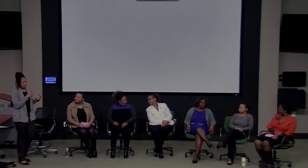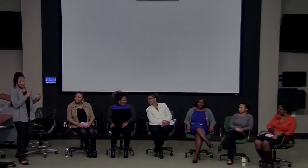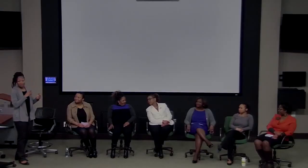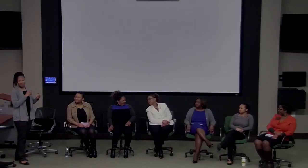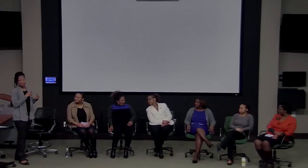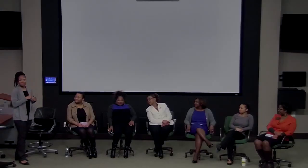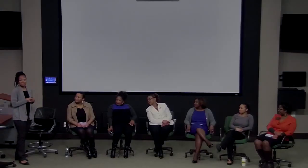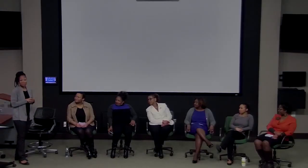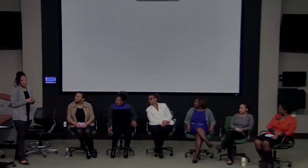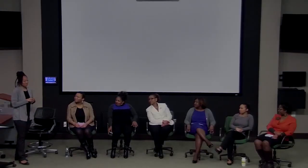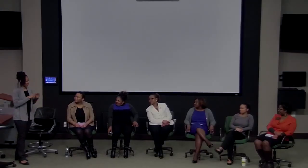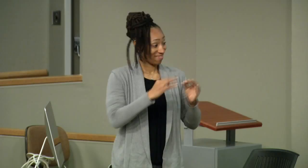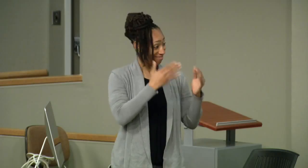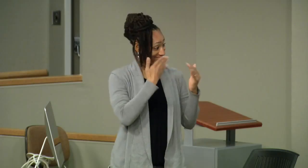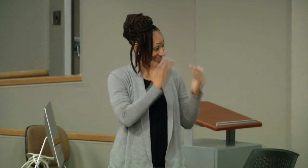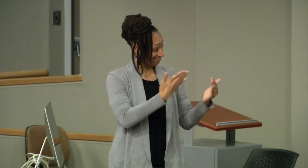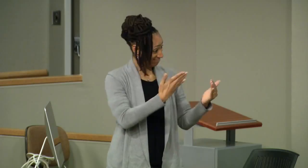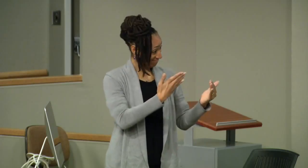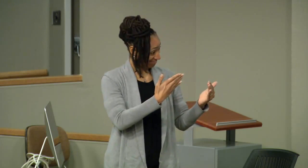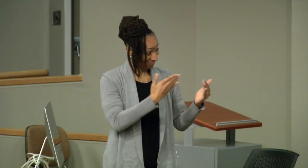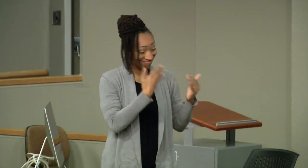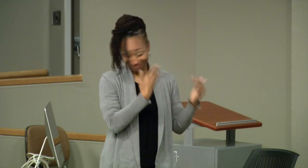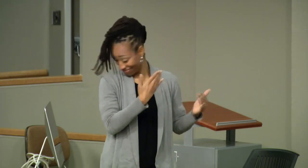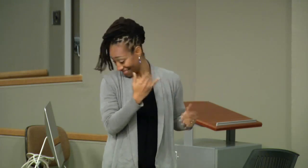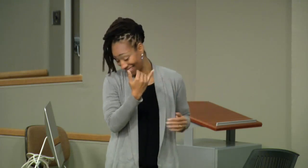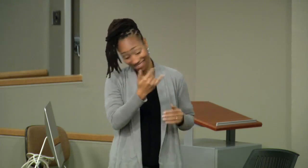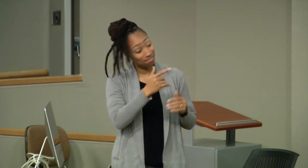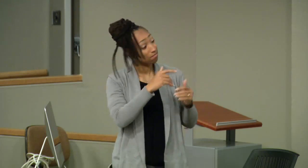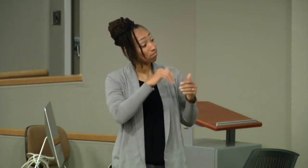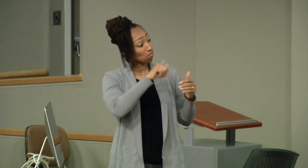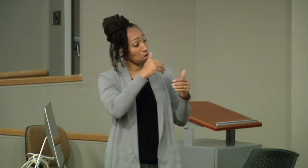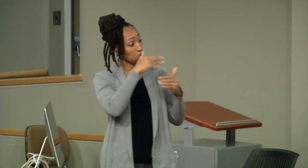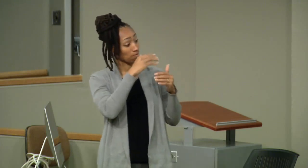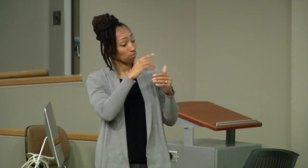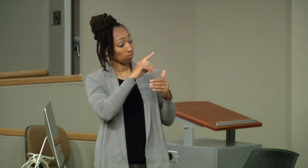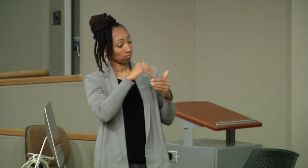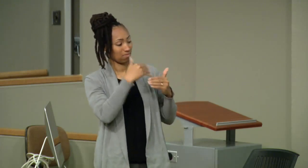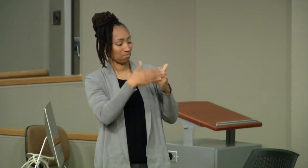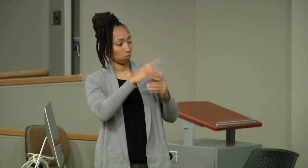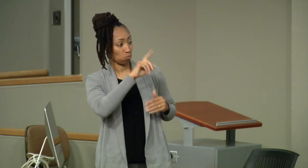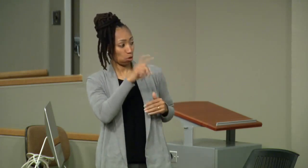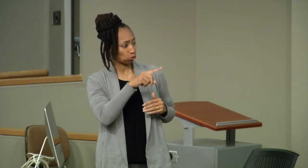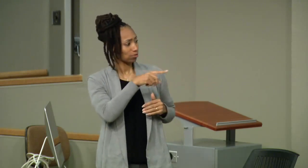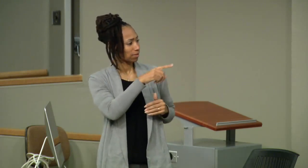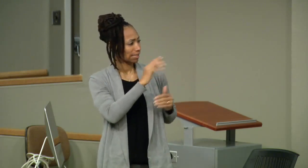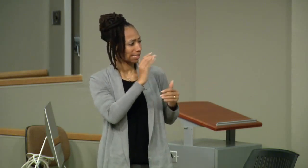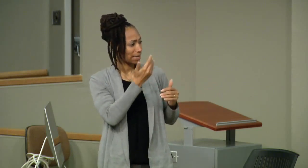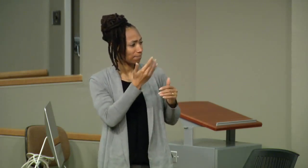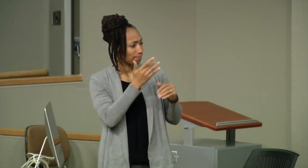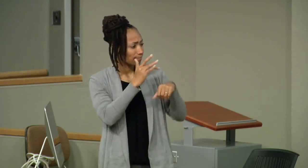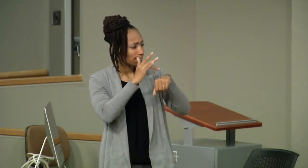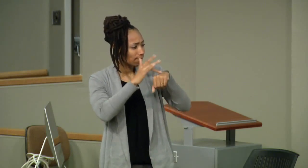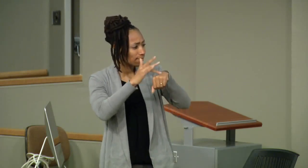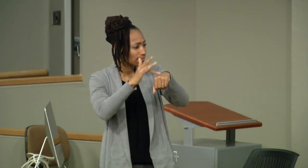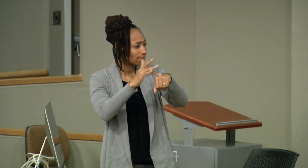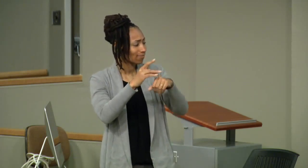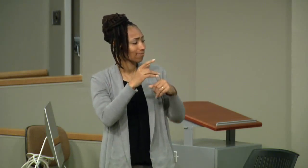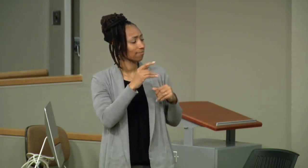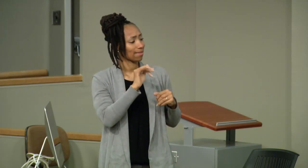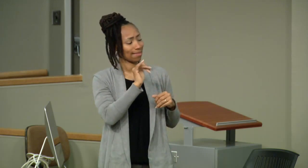was very important. I'll hold my comment until afterwards. Thank you. I'm going to move on to the next question. It seems